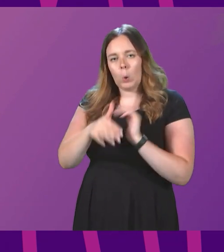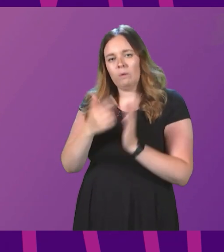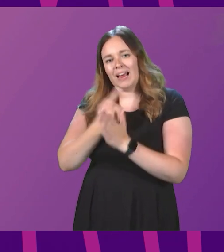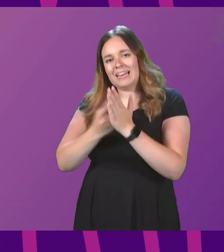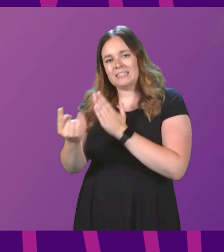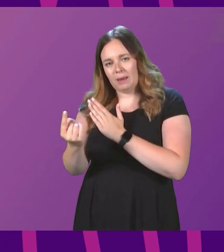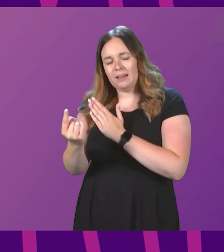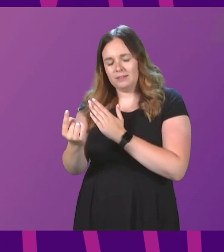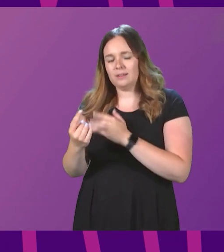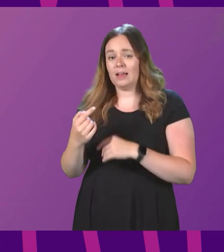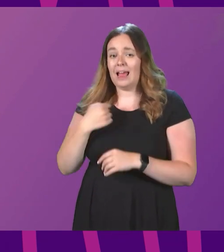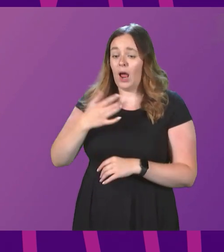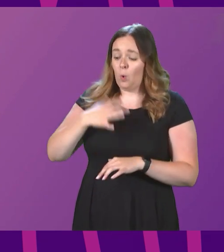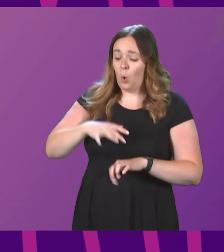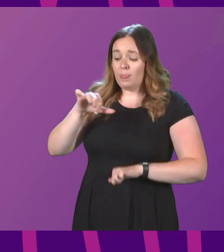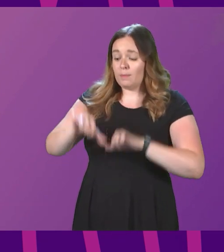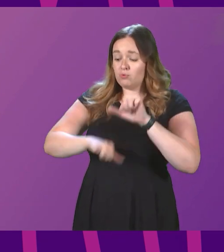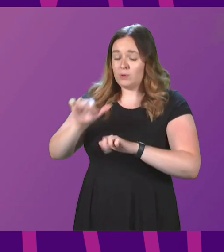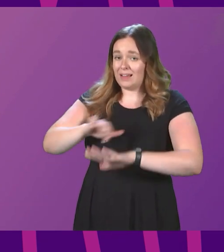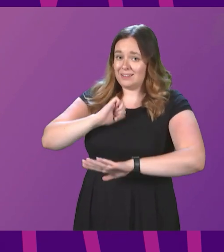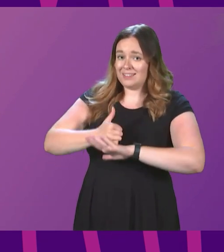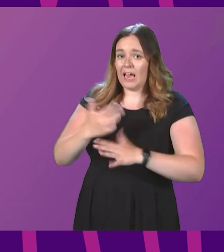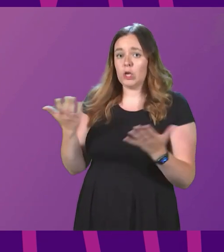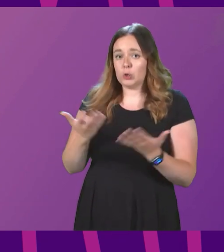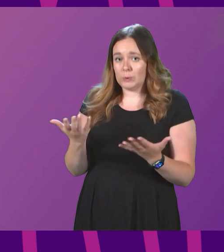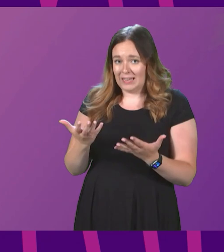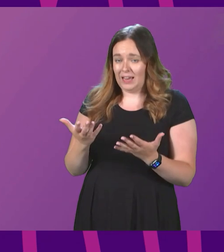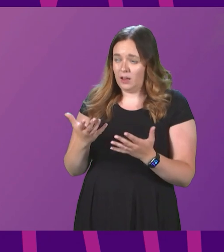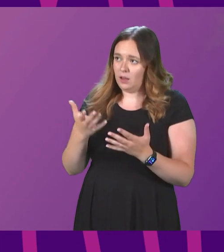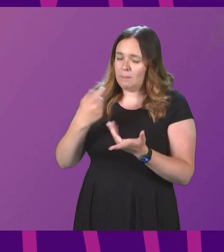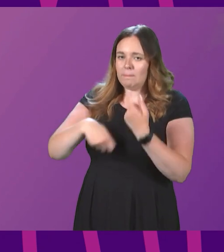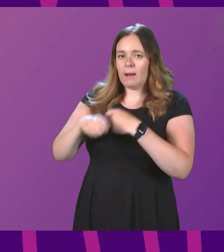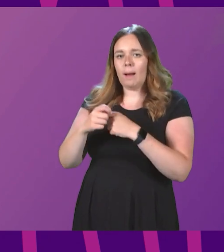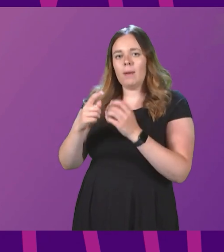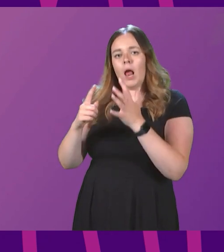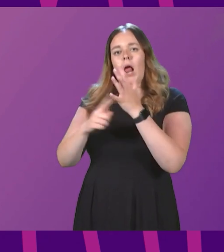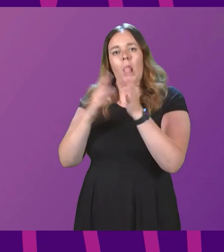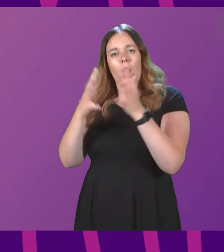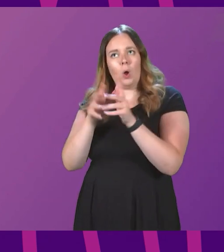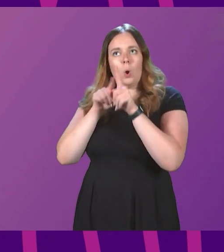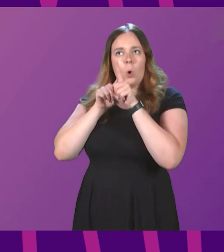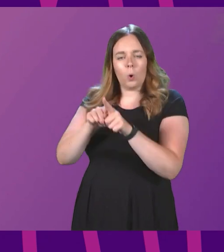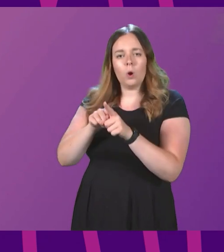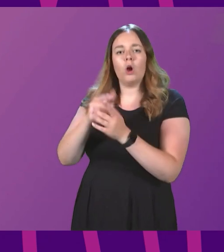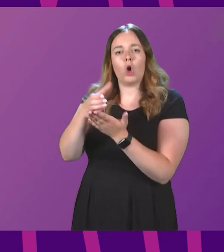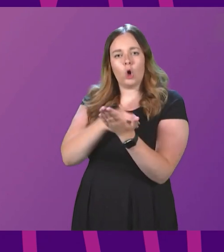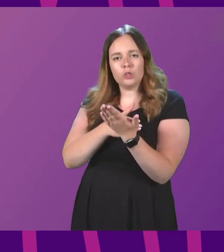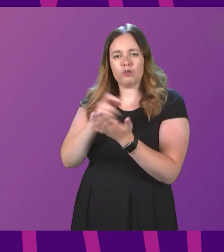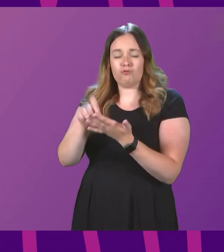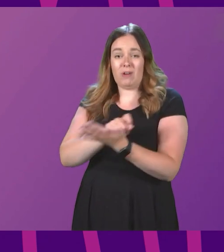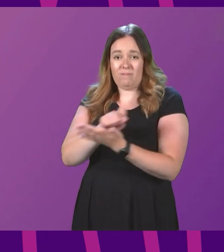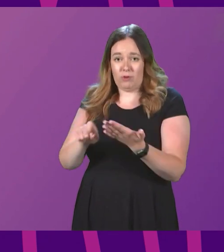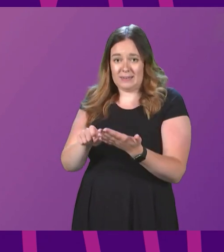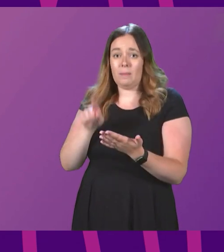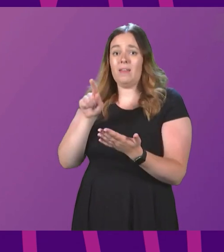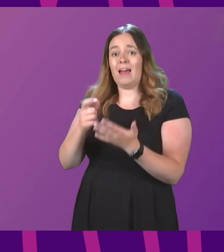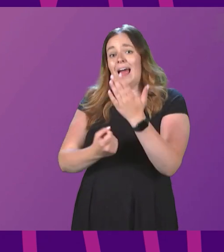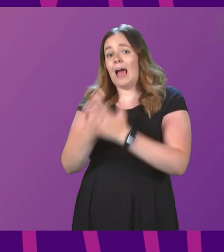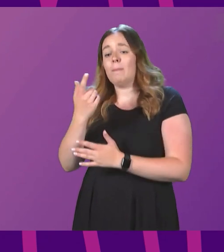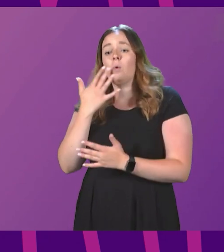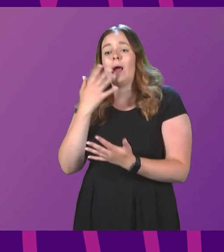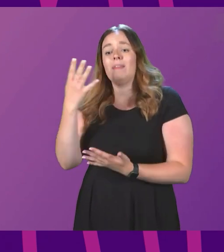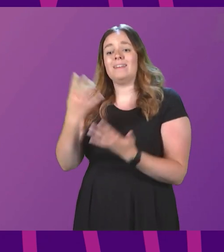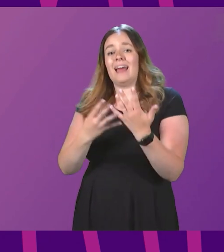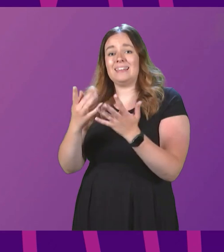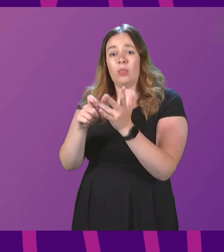I want the process set and trained today to lead to a lawful constitutional referendum, and for that to take place on the 19th of